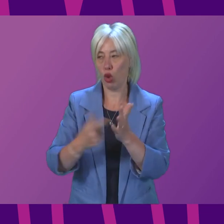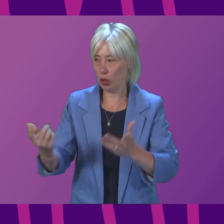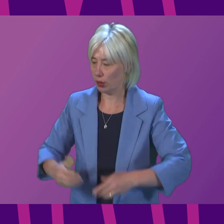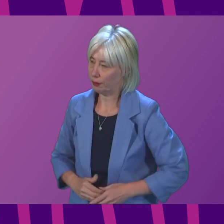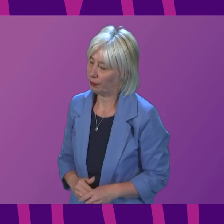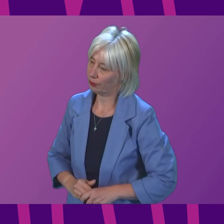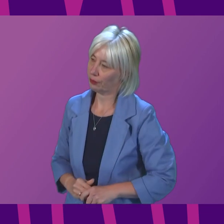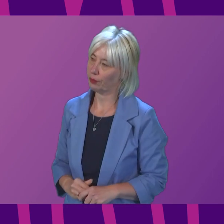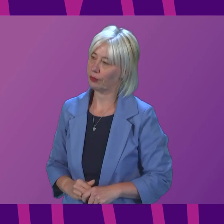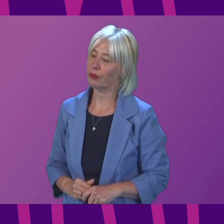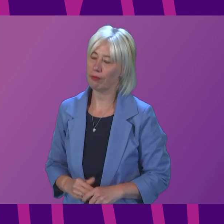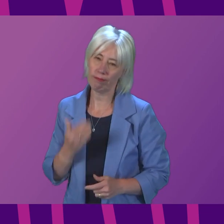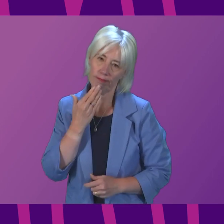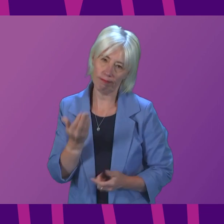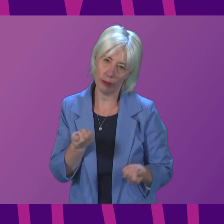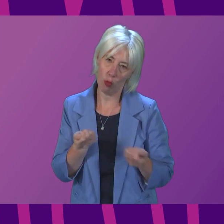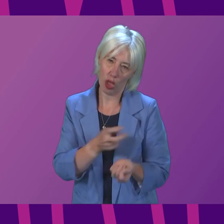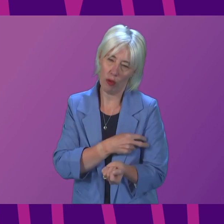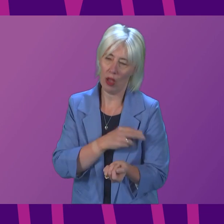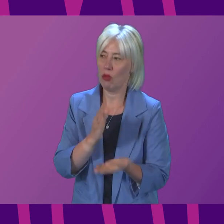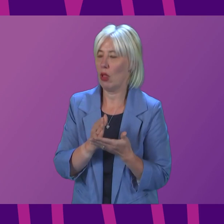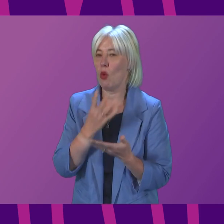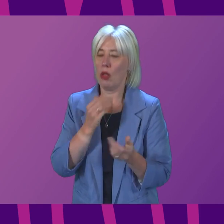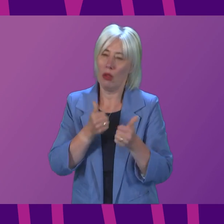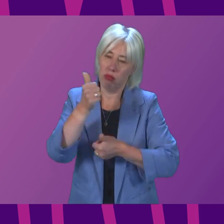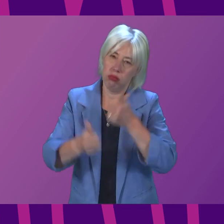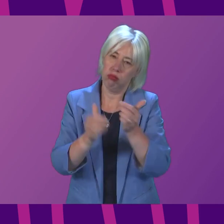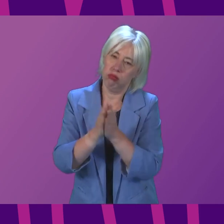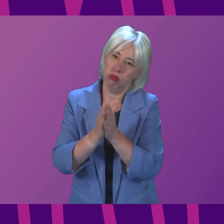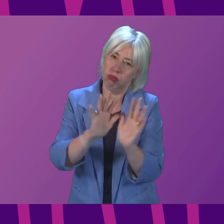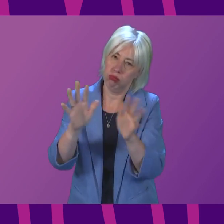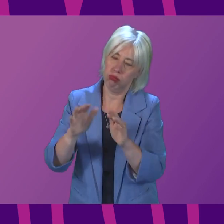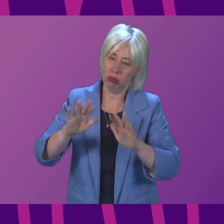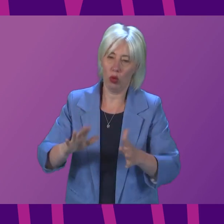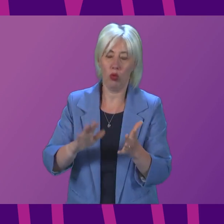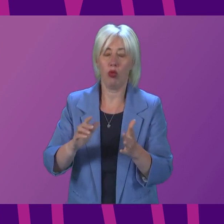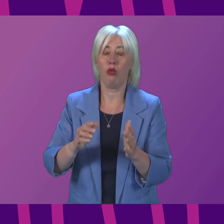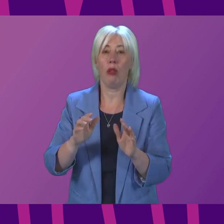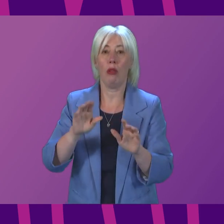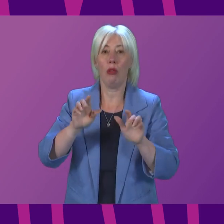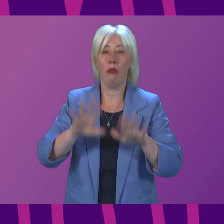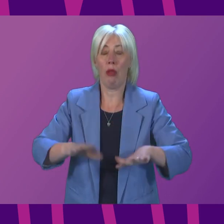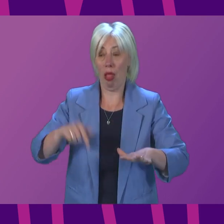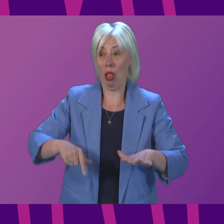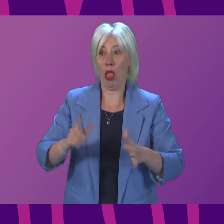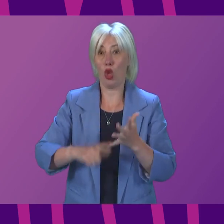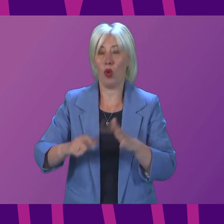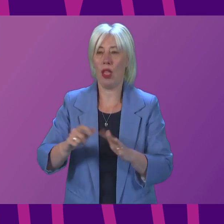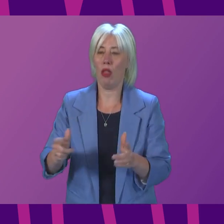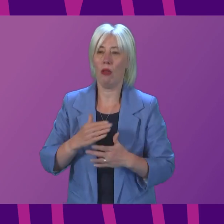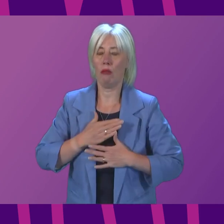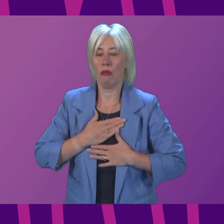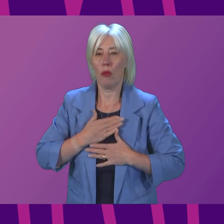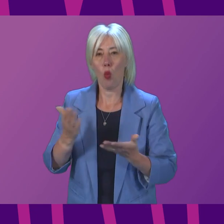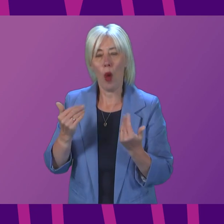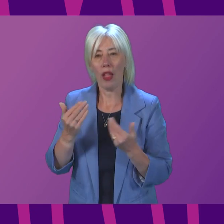Thank you very much, Presiding Officer. Can I start by praising the great British public for their welcoming attitude and compassion? We